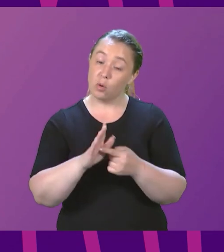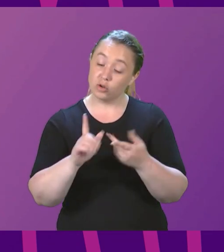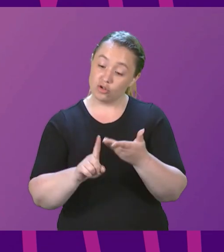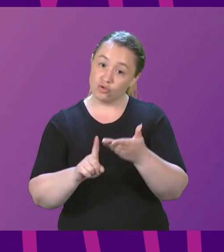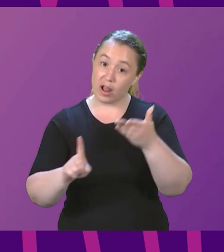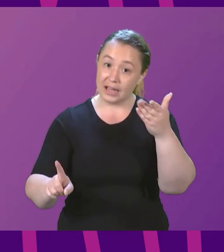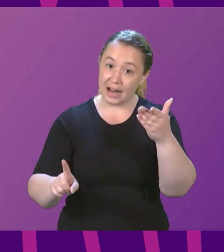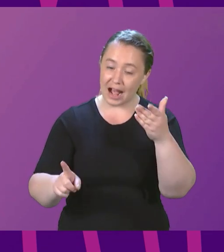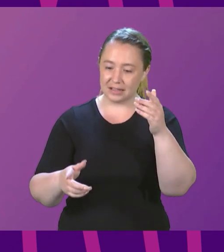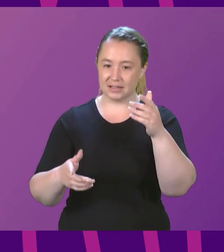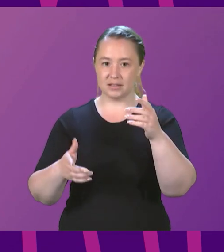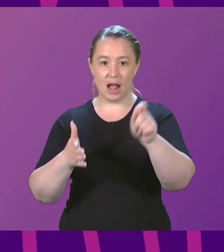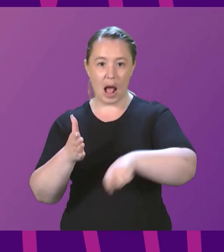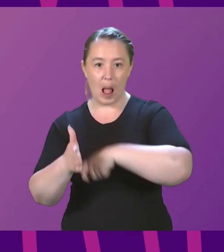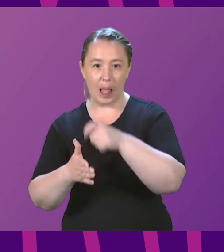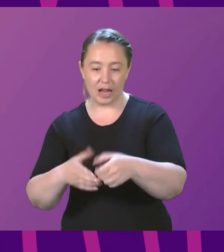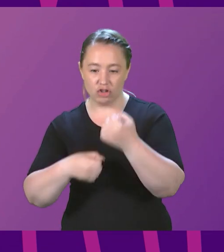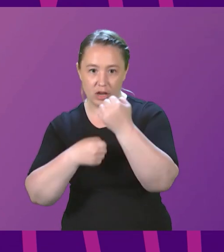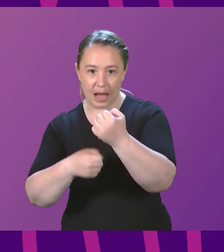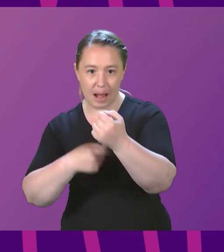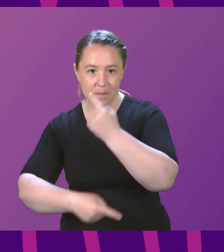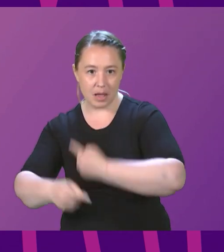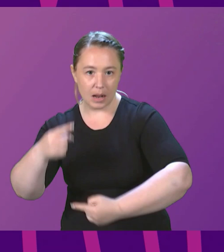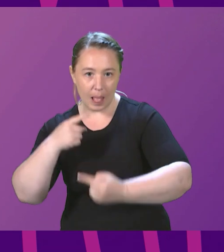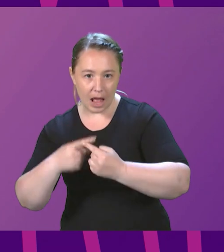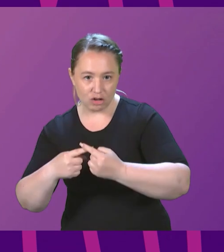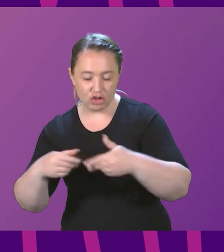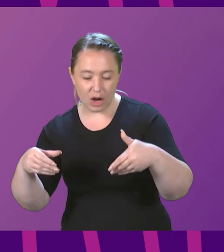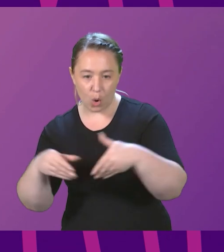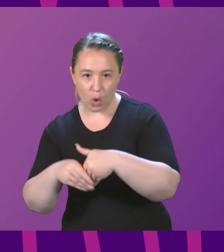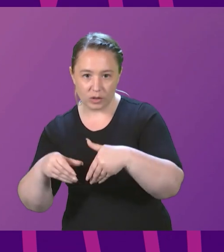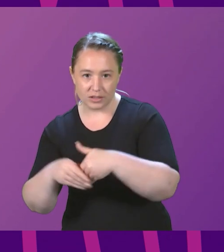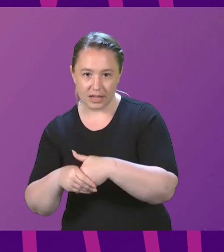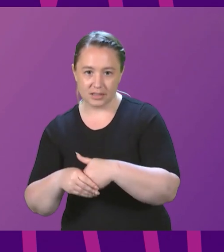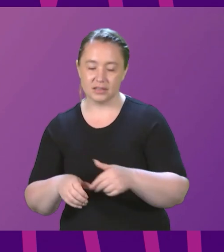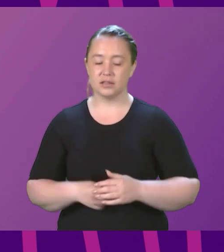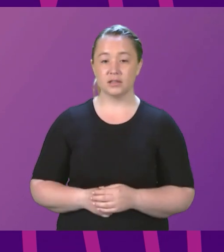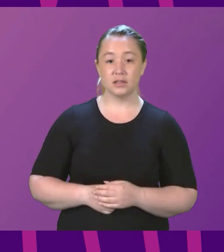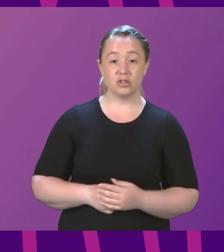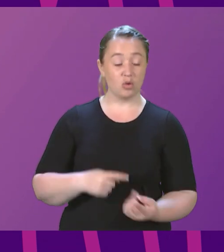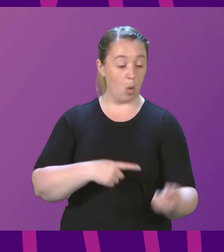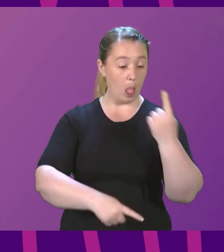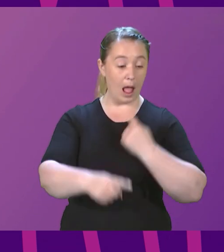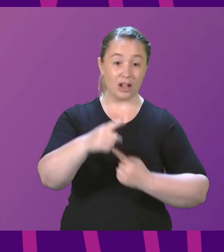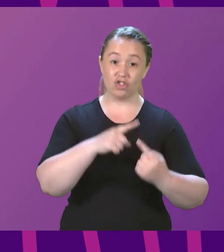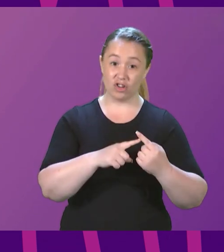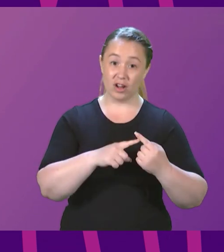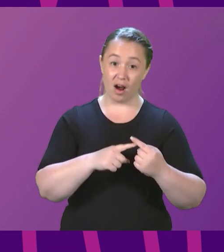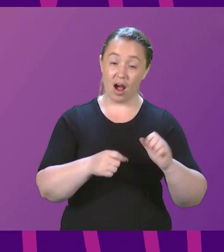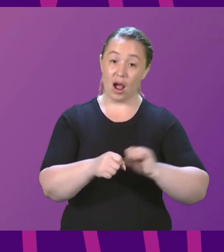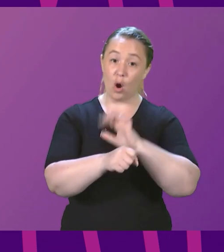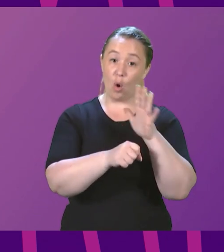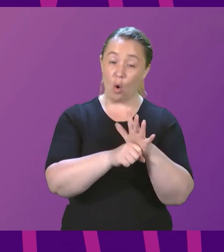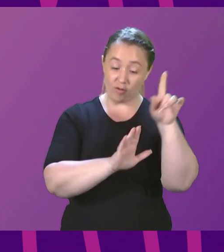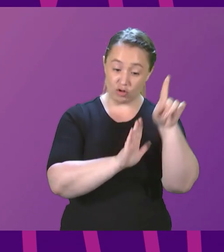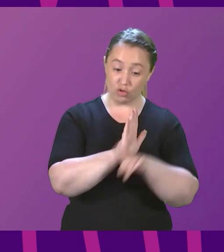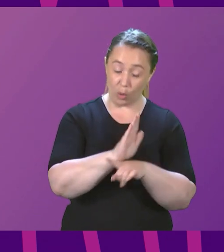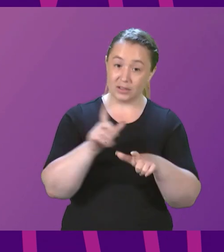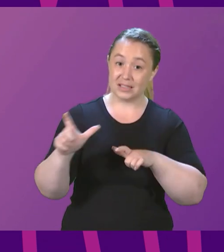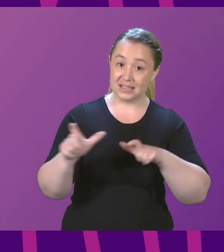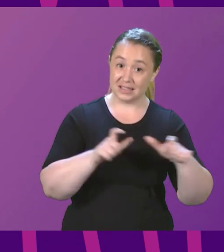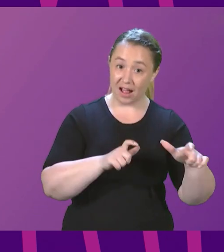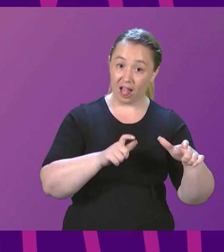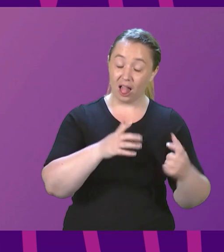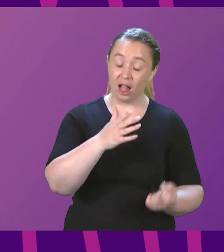context of the election campaign last year. We were still a country living under Covid restrictions. Over 10,000 of our fellow